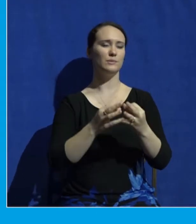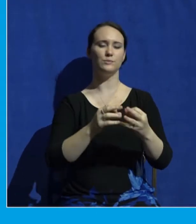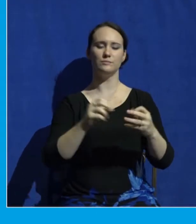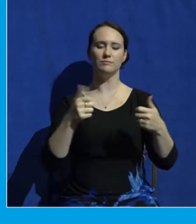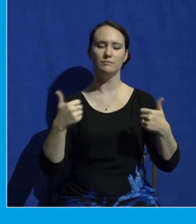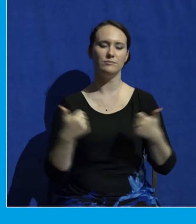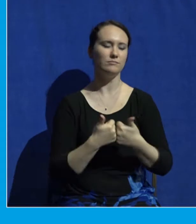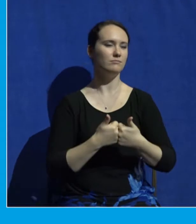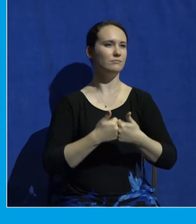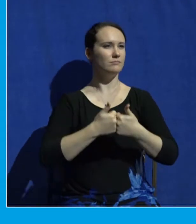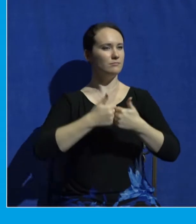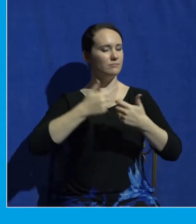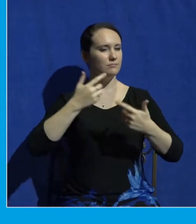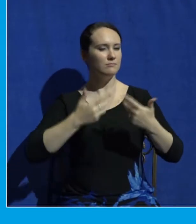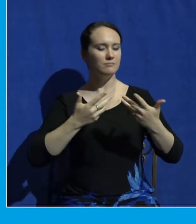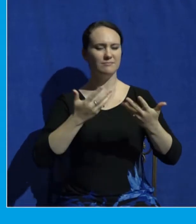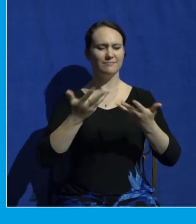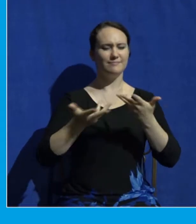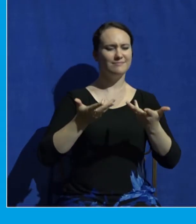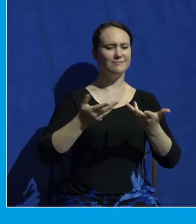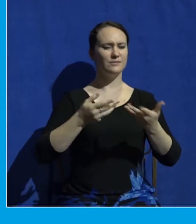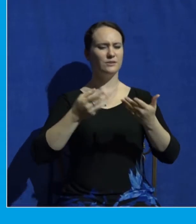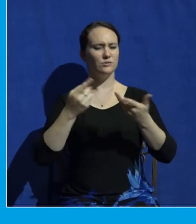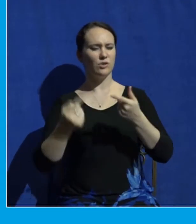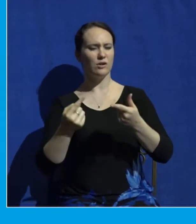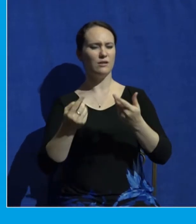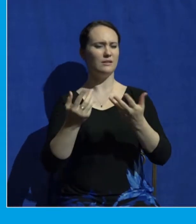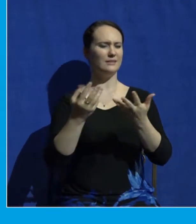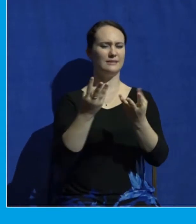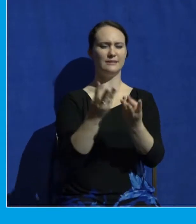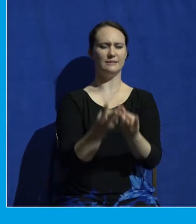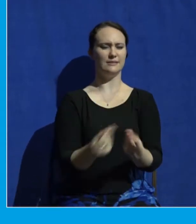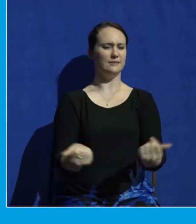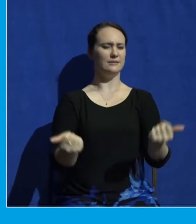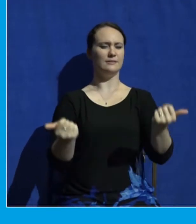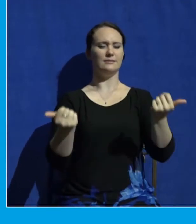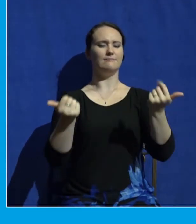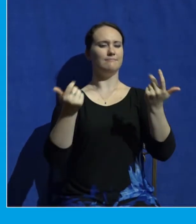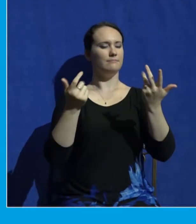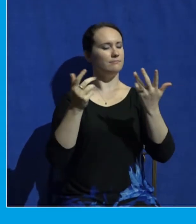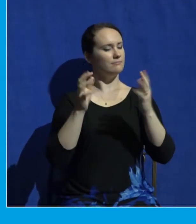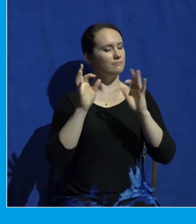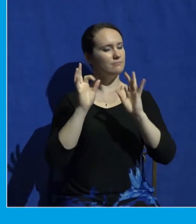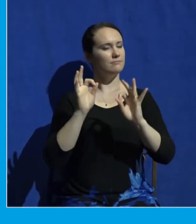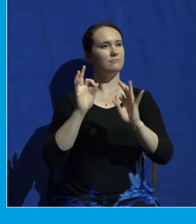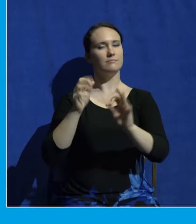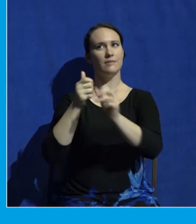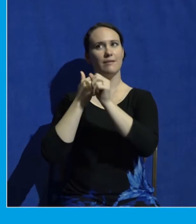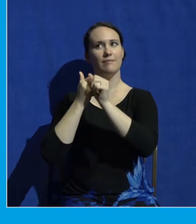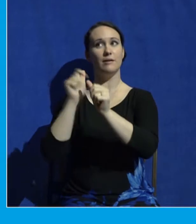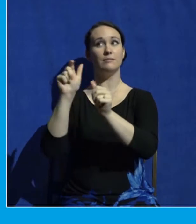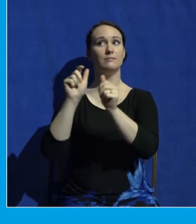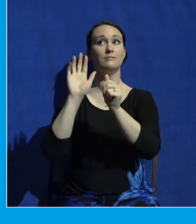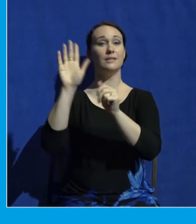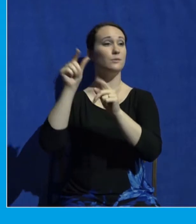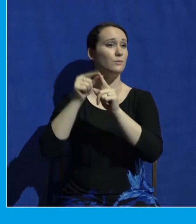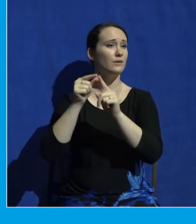praying, working to try to resolve conflict as biblically and peacefully as possible. And to praying